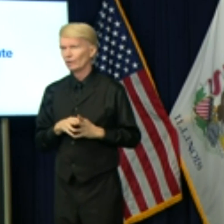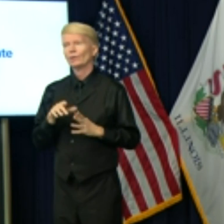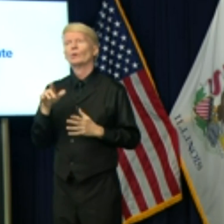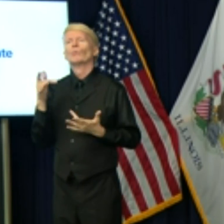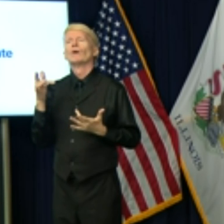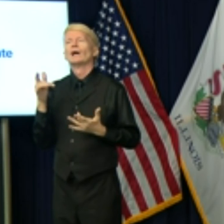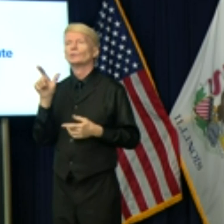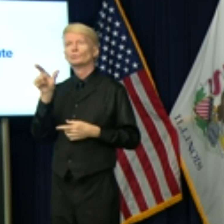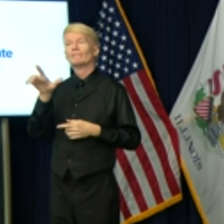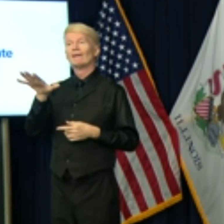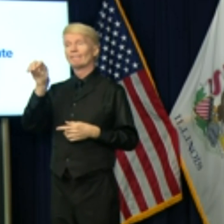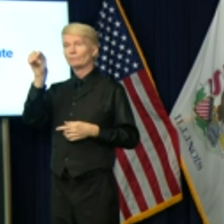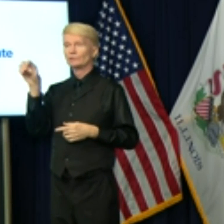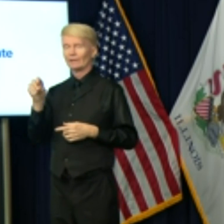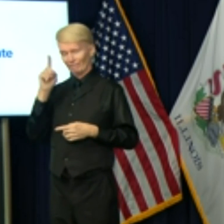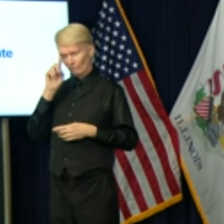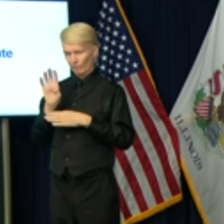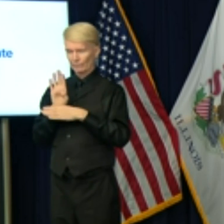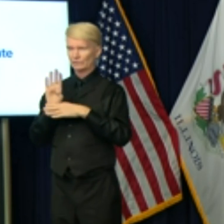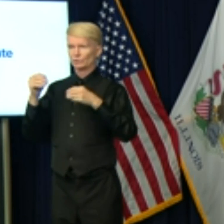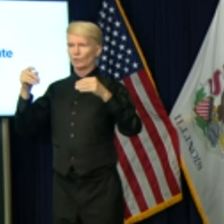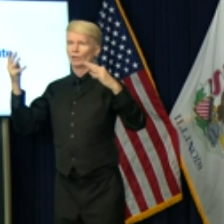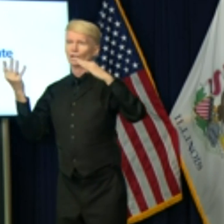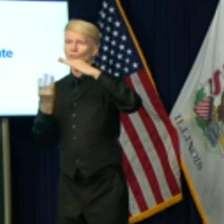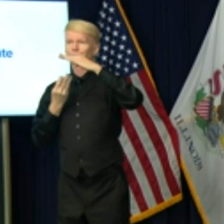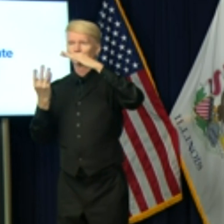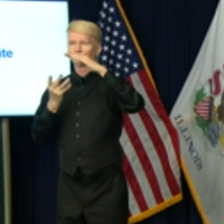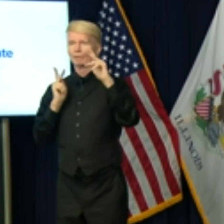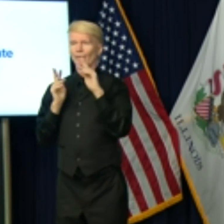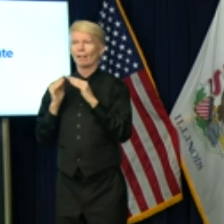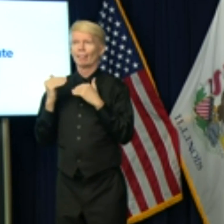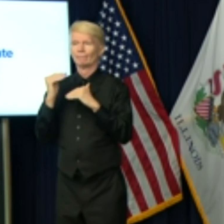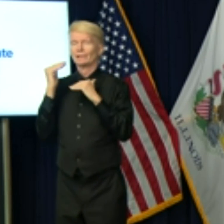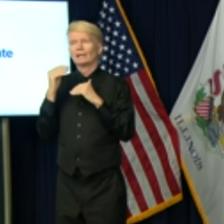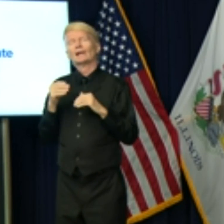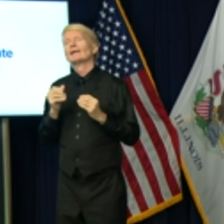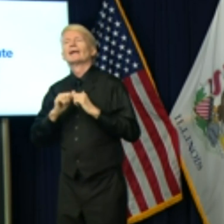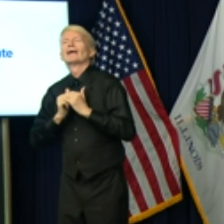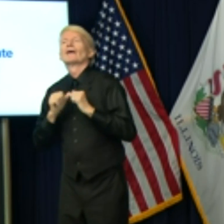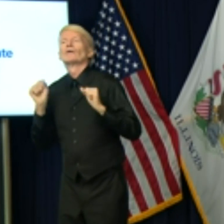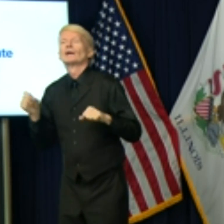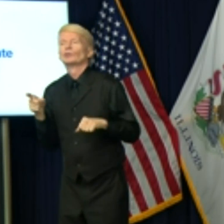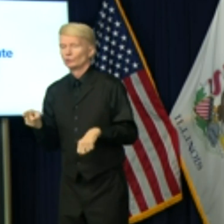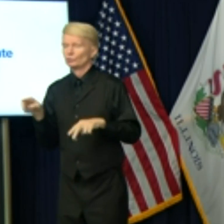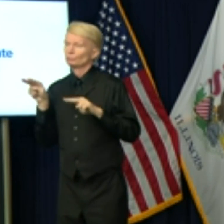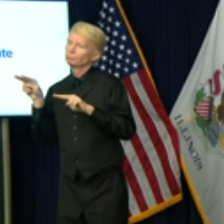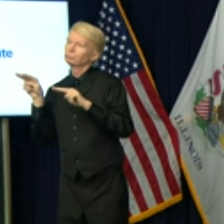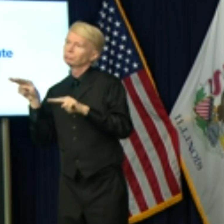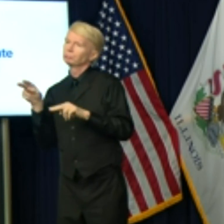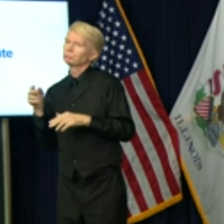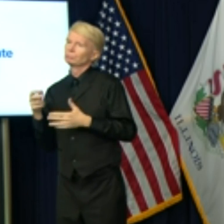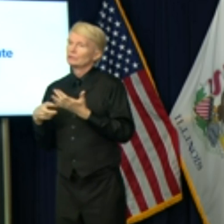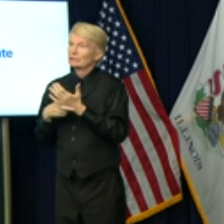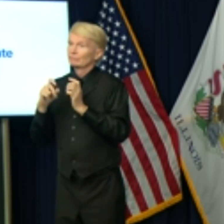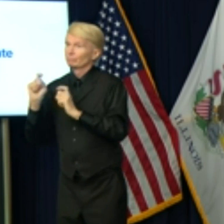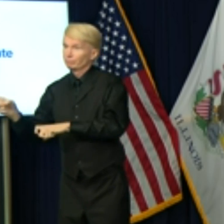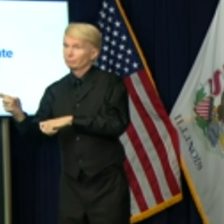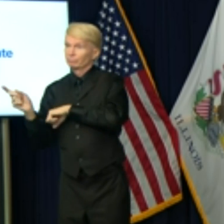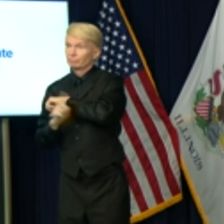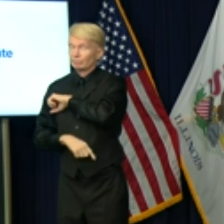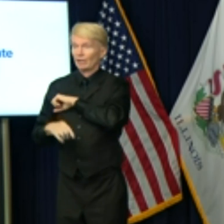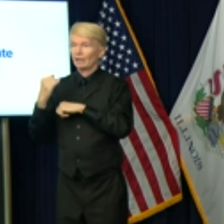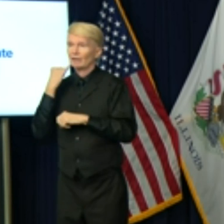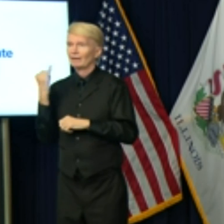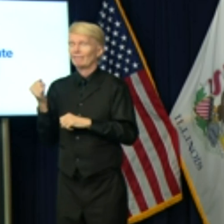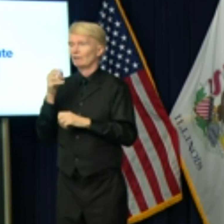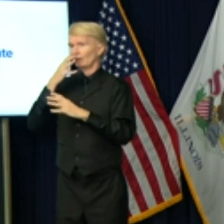percent for retail capacity, and how do you expect to enforce these rules when previous measures have been ignored? Well, remember, just